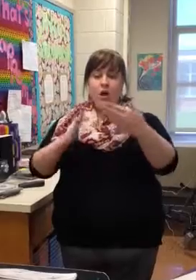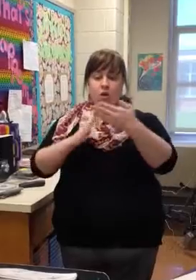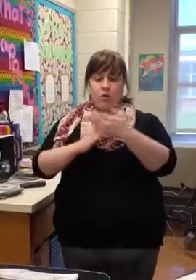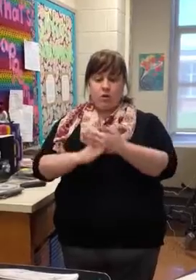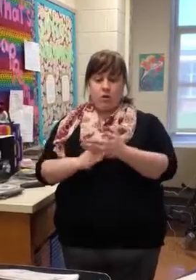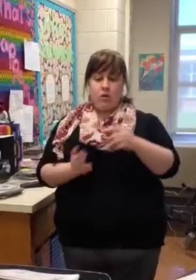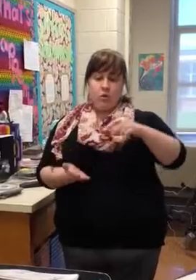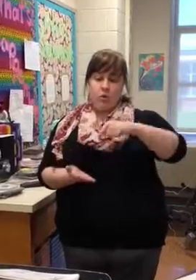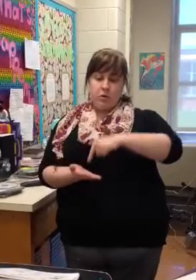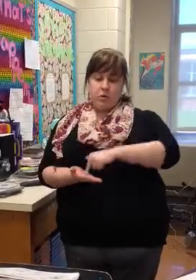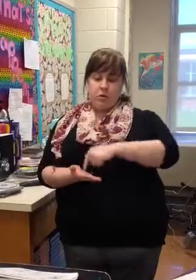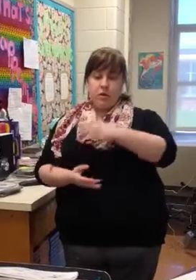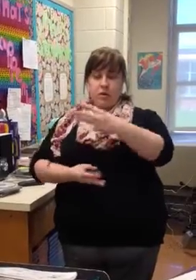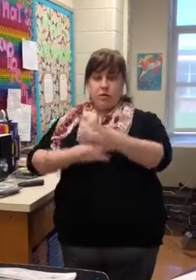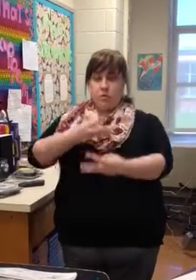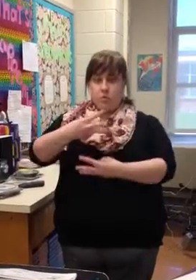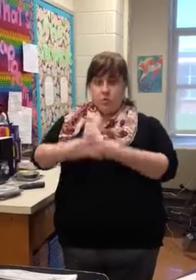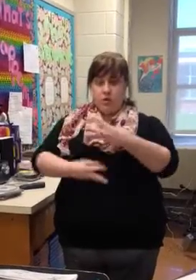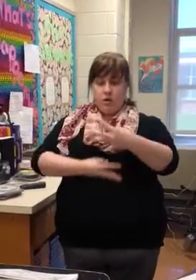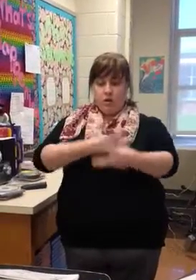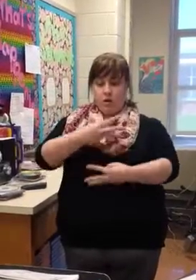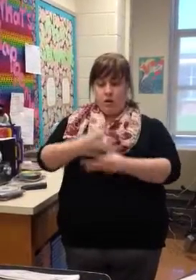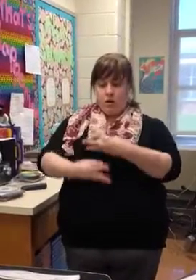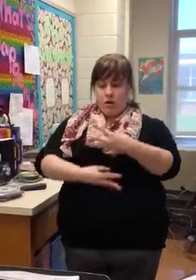through this world